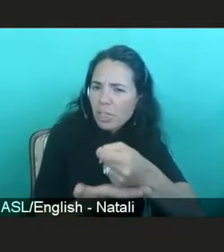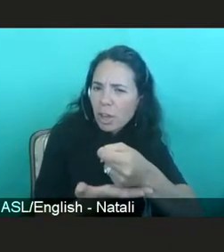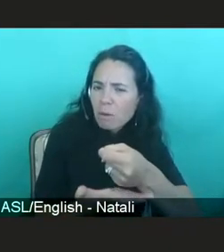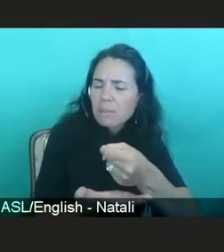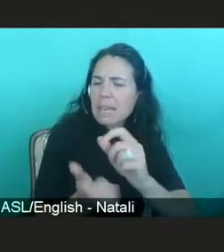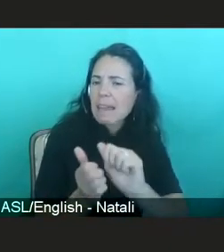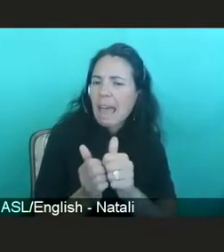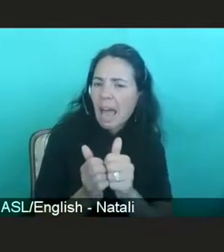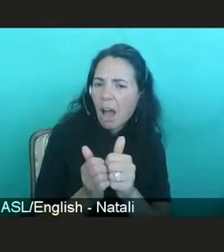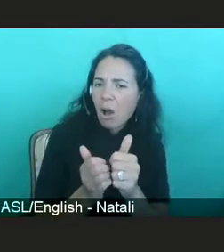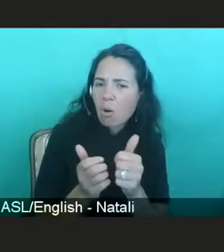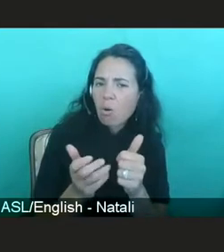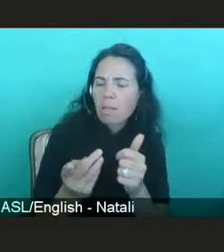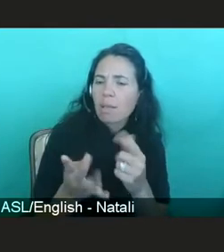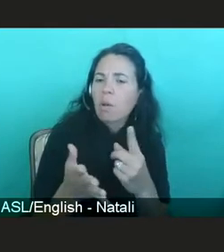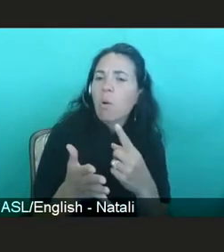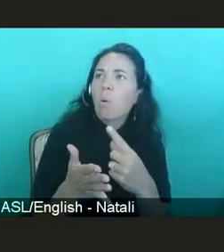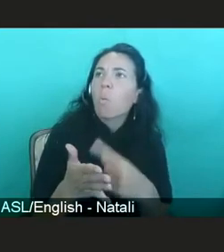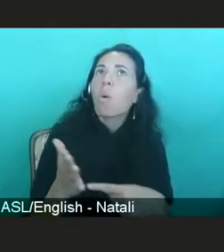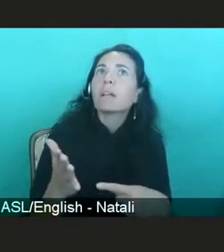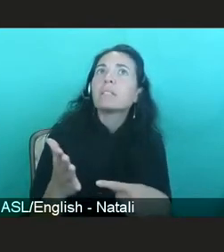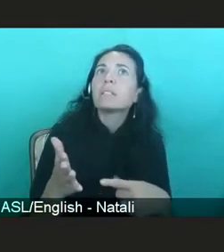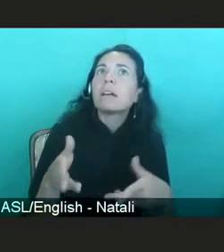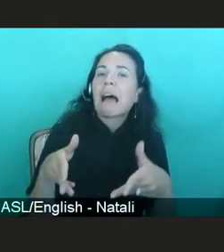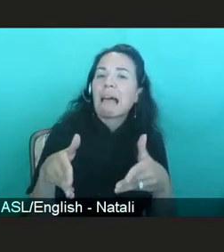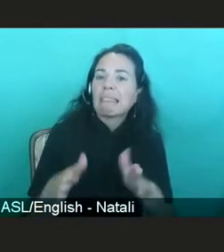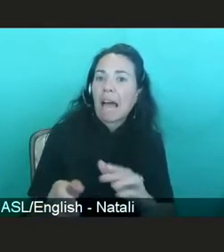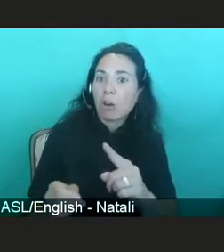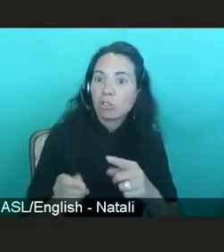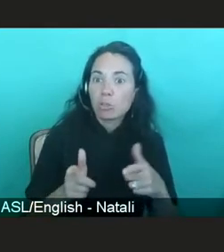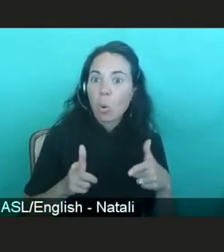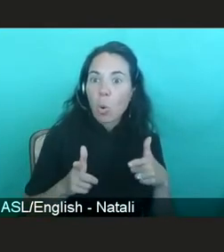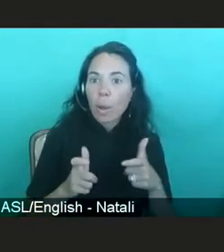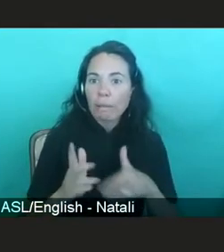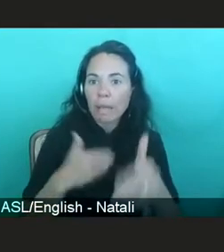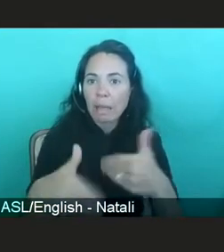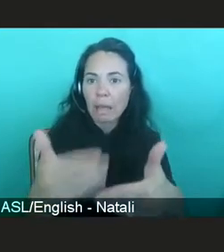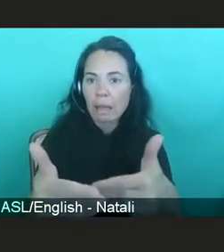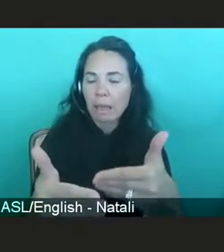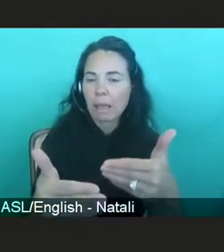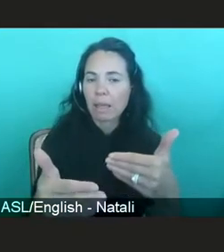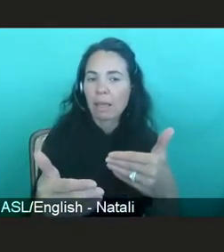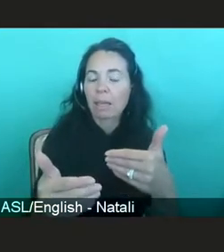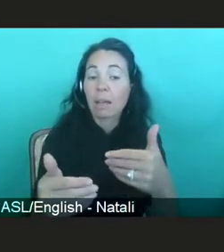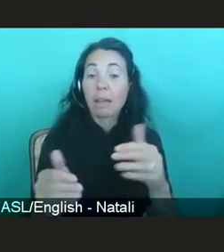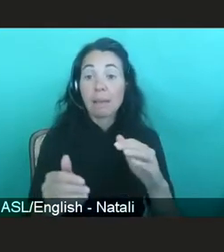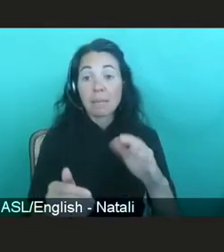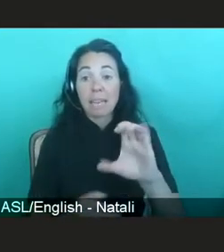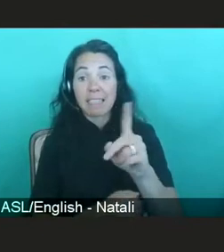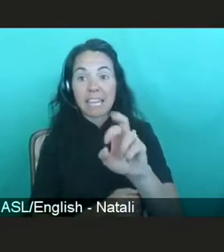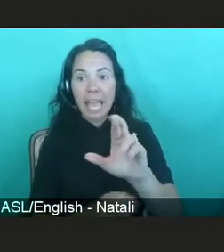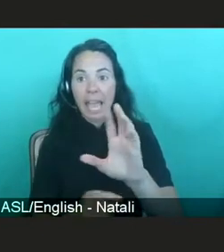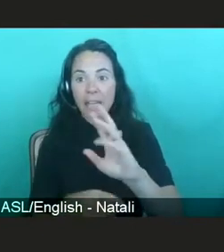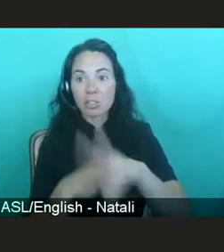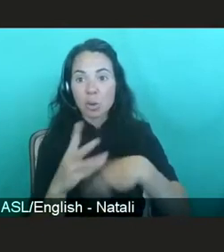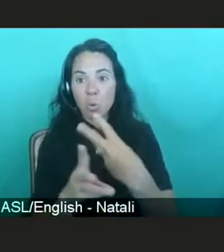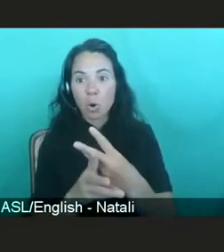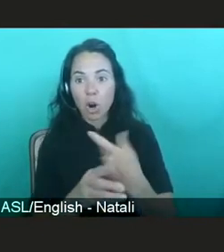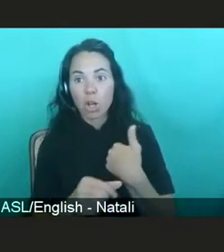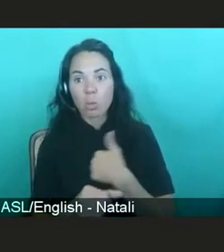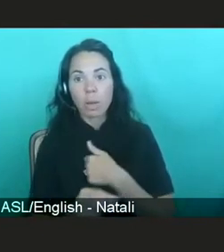the, what allowed you to go so fast? The one thing that many of us in the cancer world were envious of was how